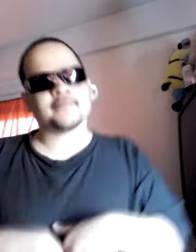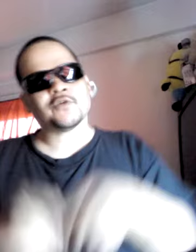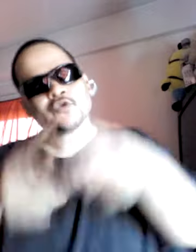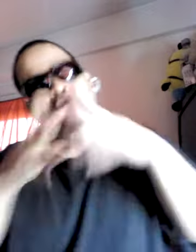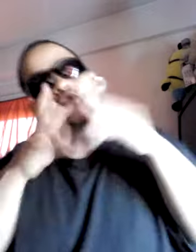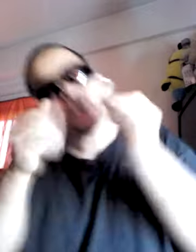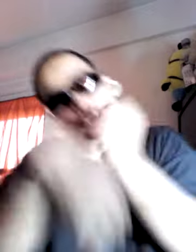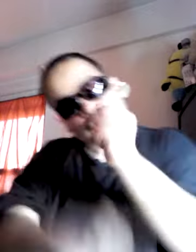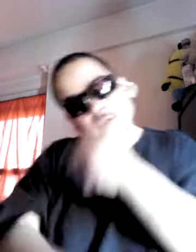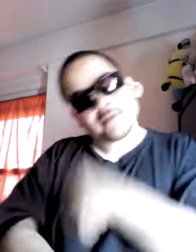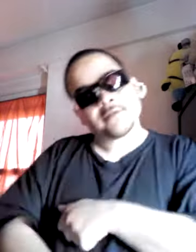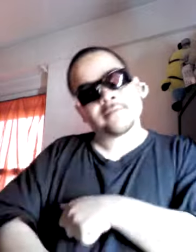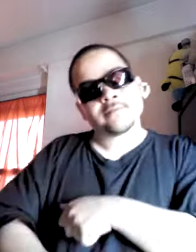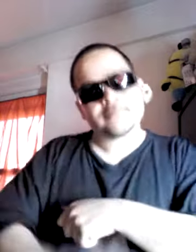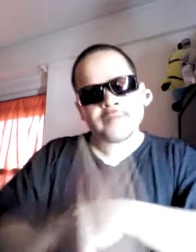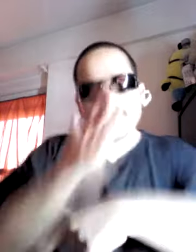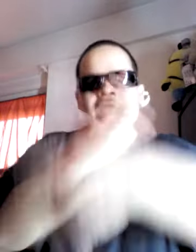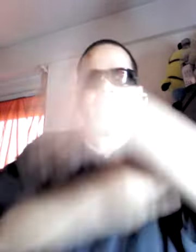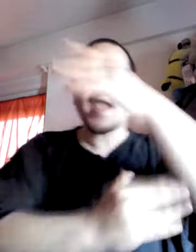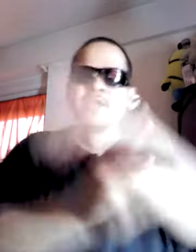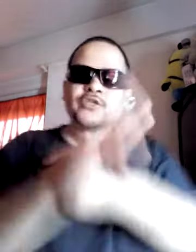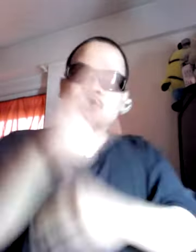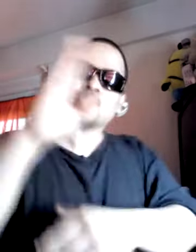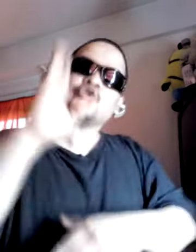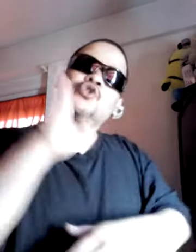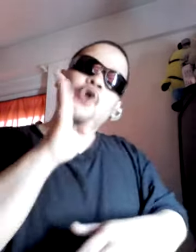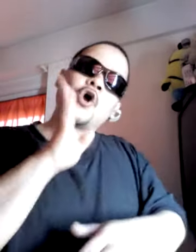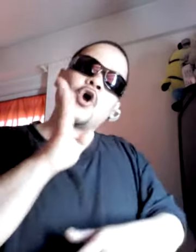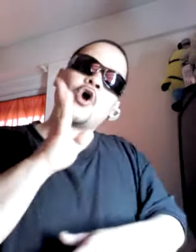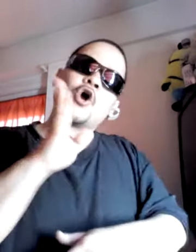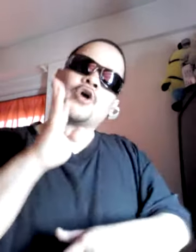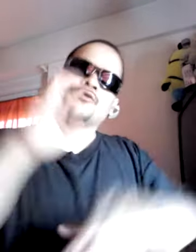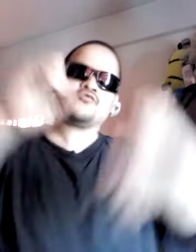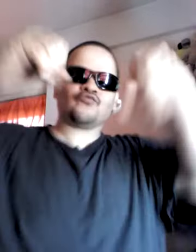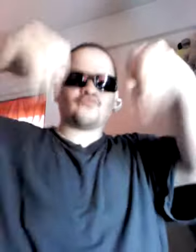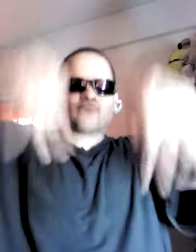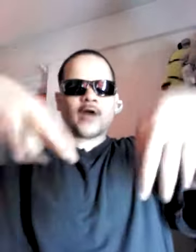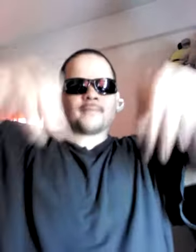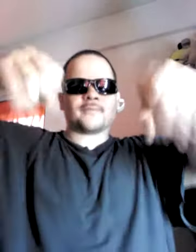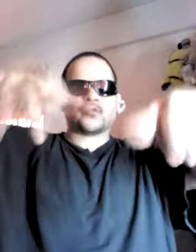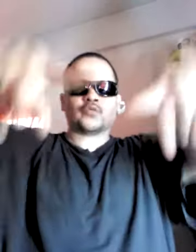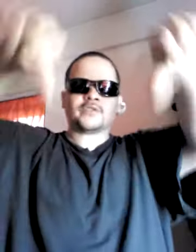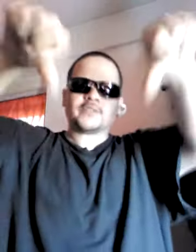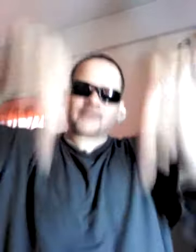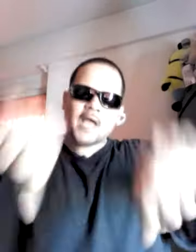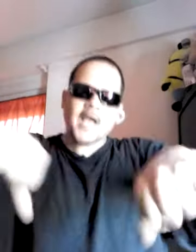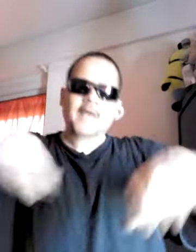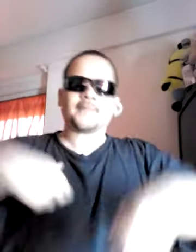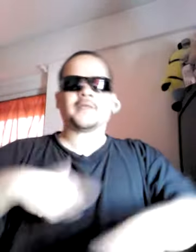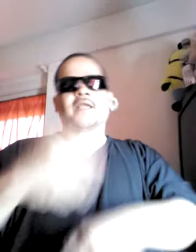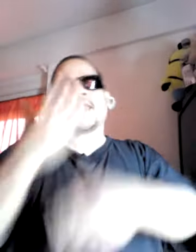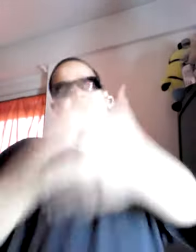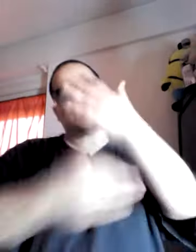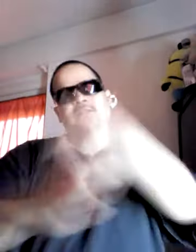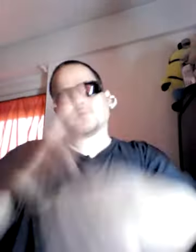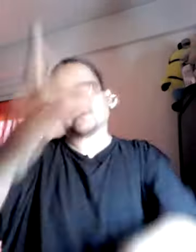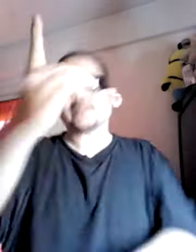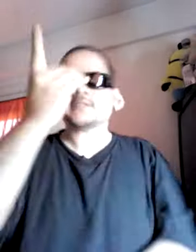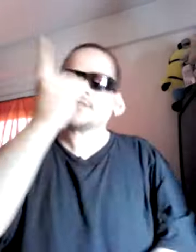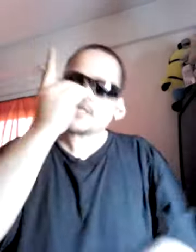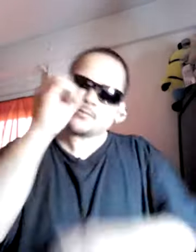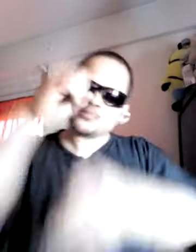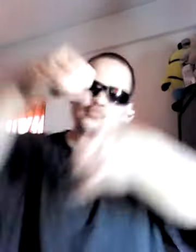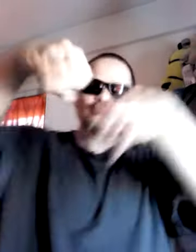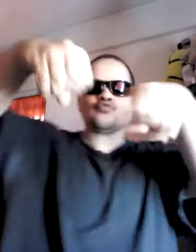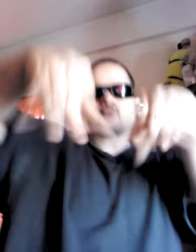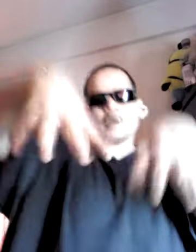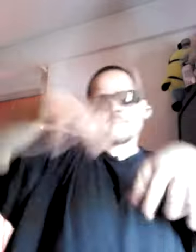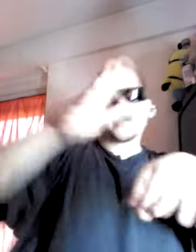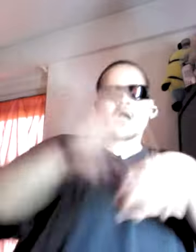Ooh Compton in the house Chill Compton in the house Bitch